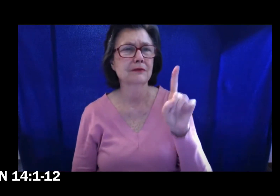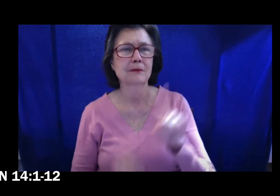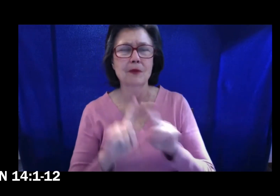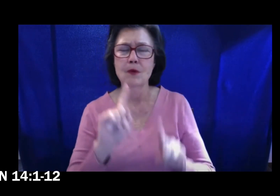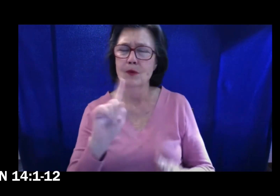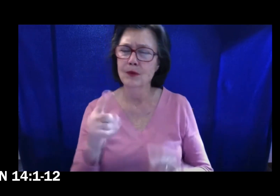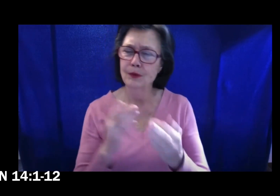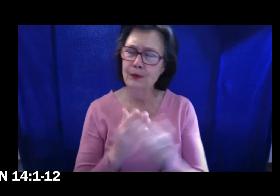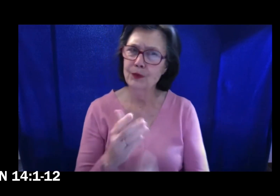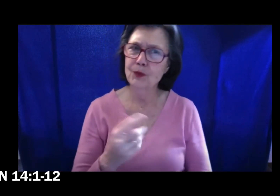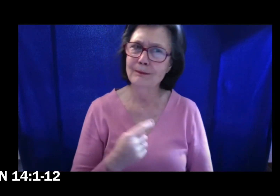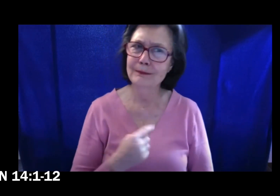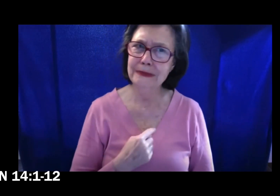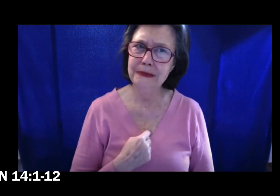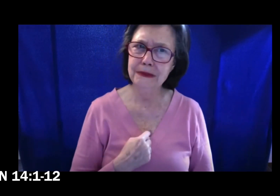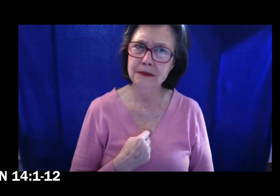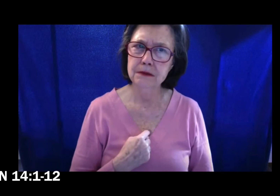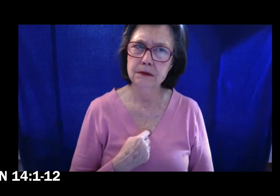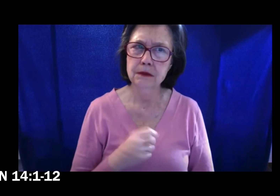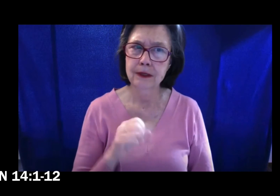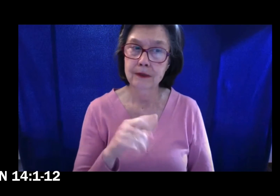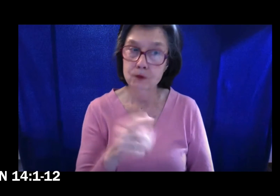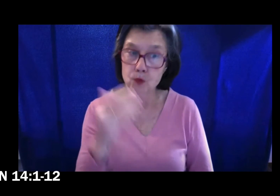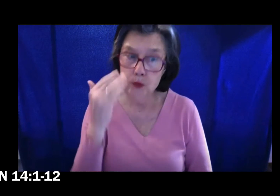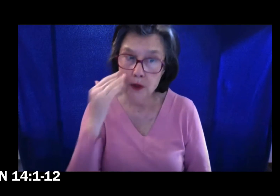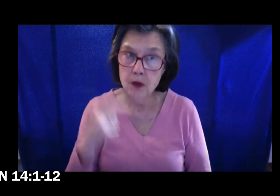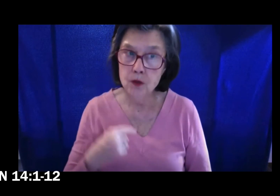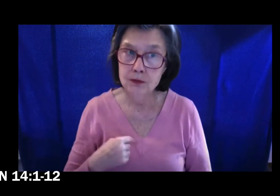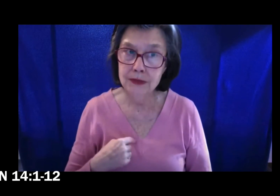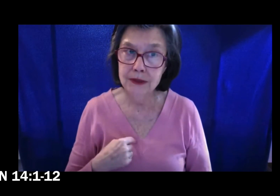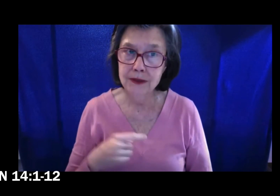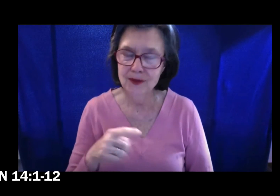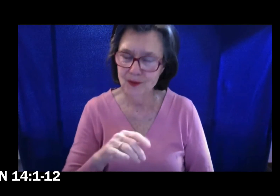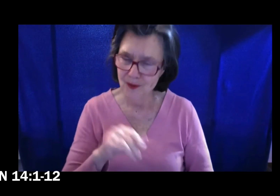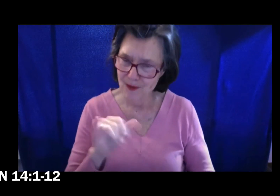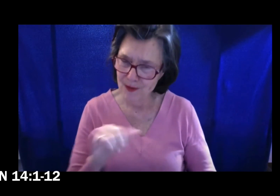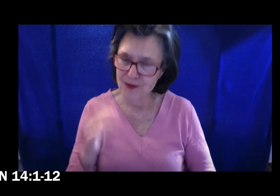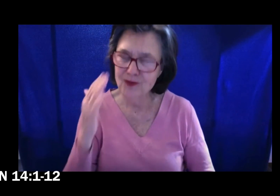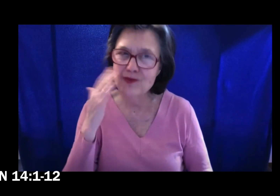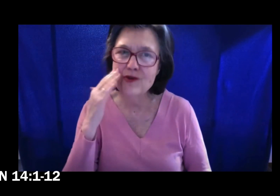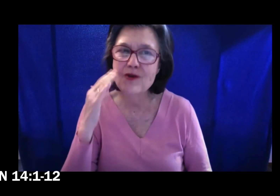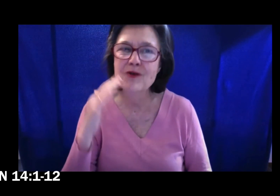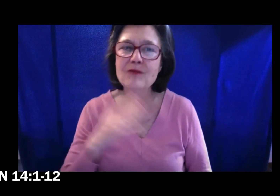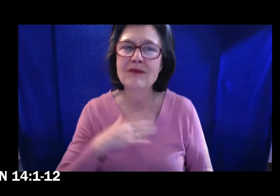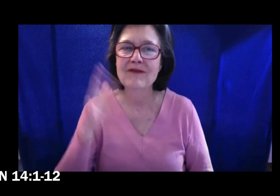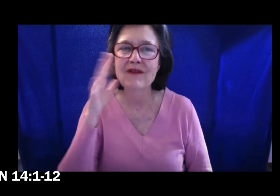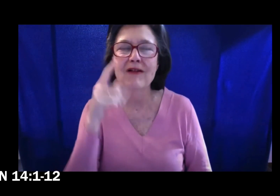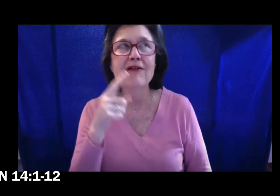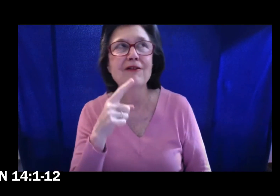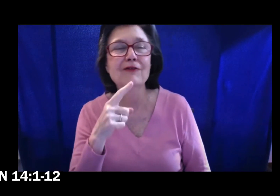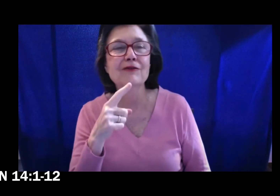through me. If you know me, then you will also know my Father.